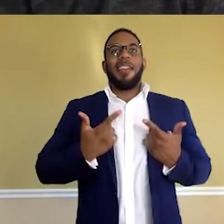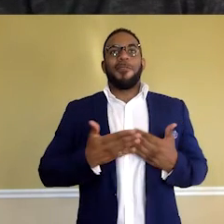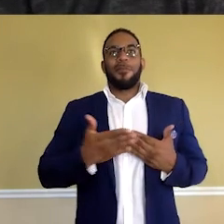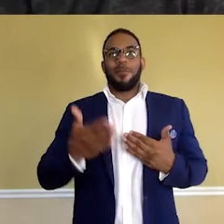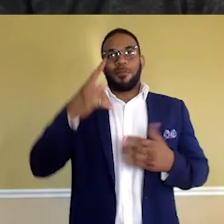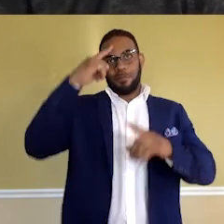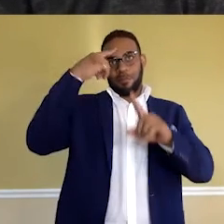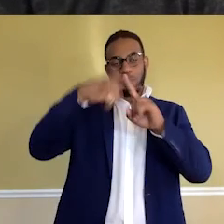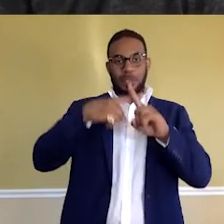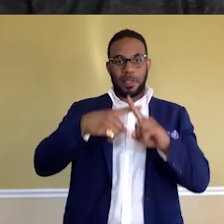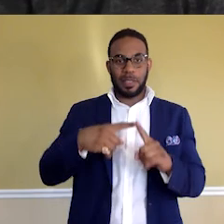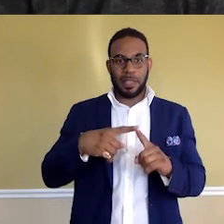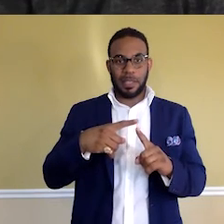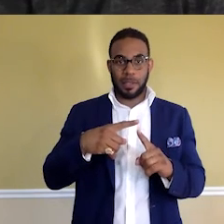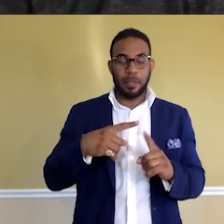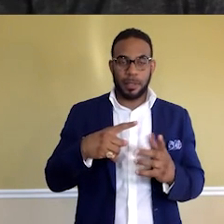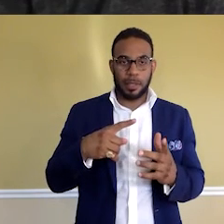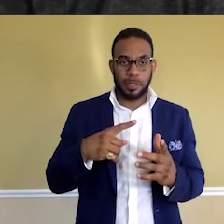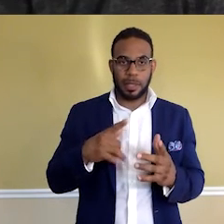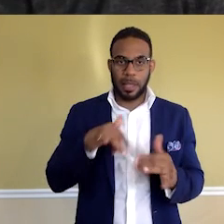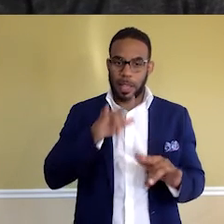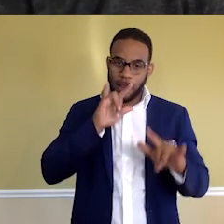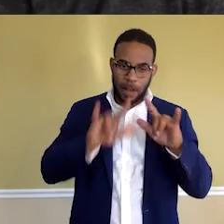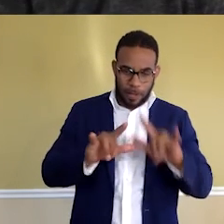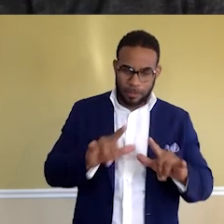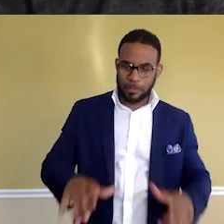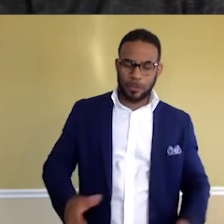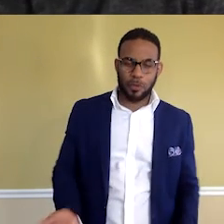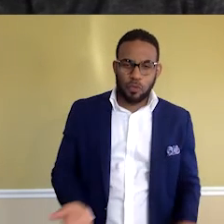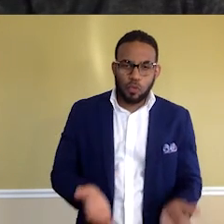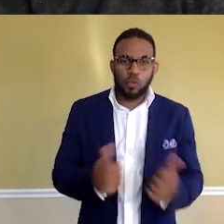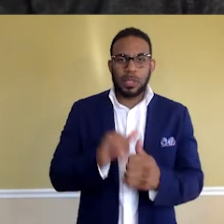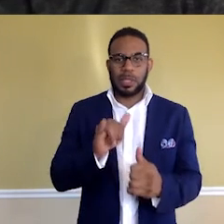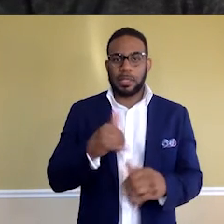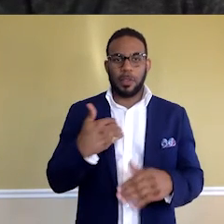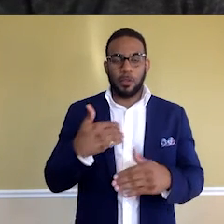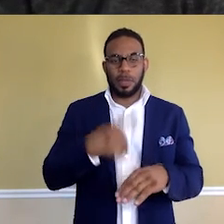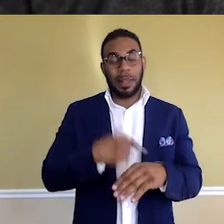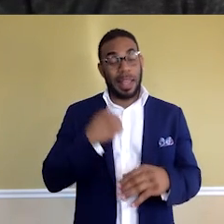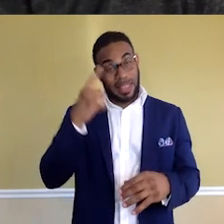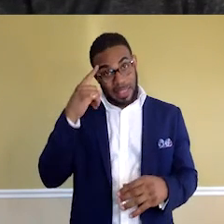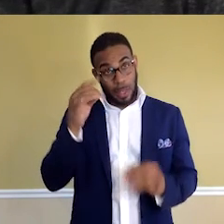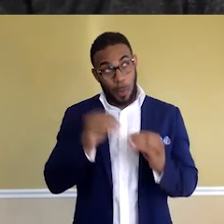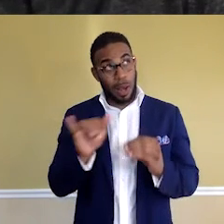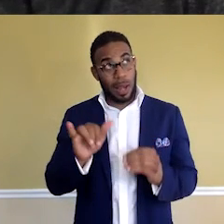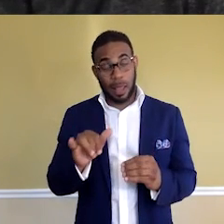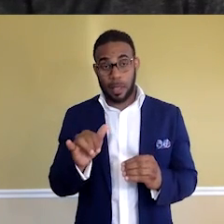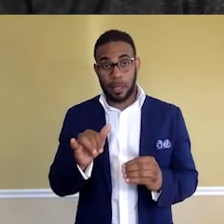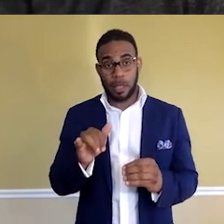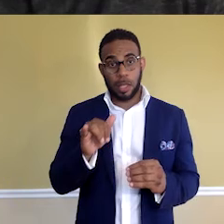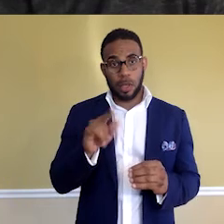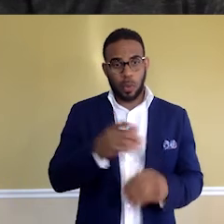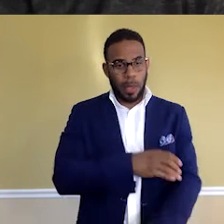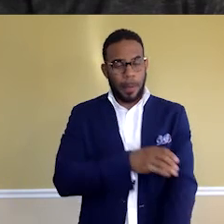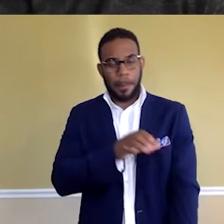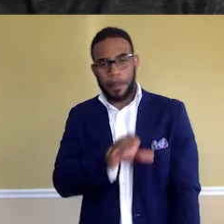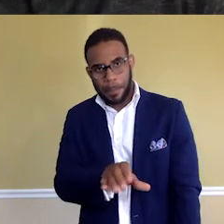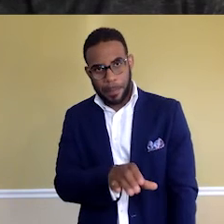I mean, they are working as a developer and they love it and they are growing with time. So, I think it's more like you're empowering and you're supporting people's life and